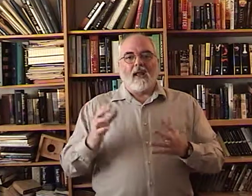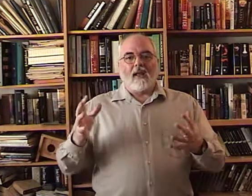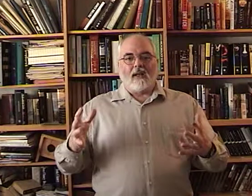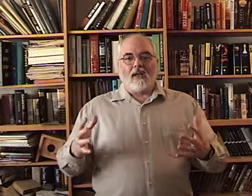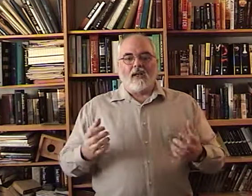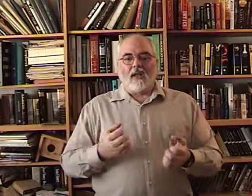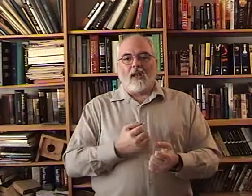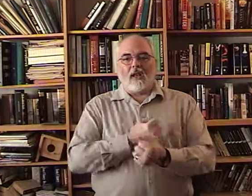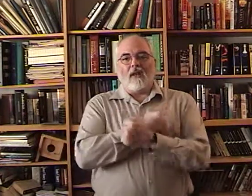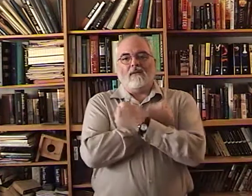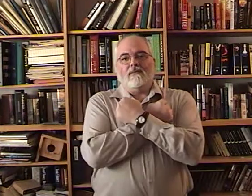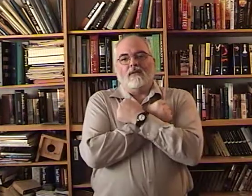Love.